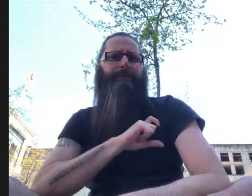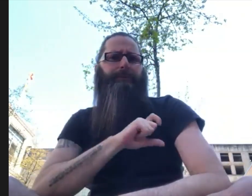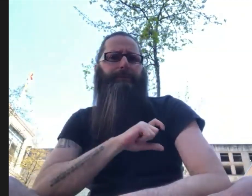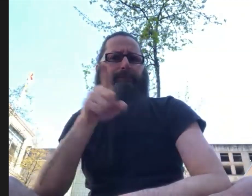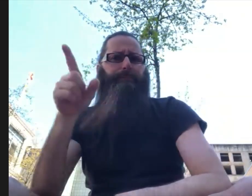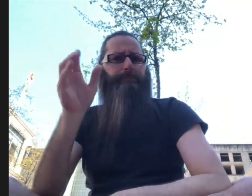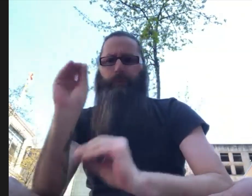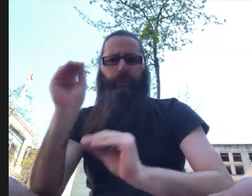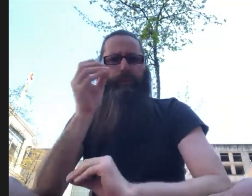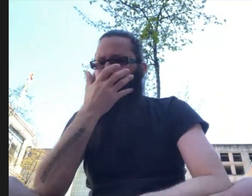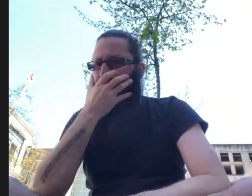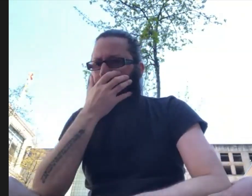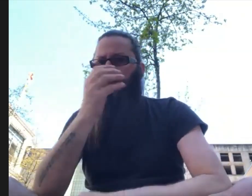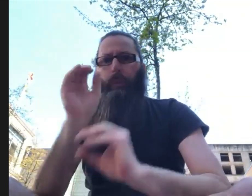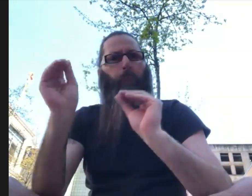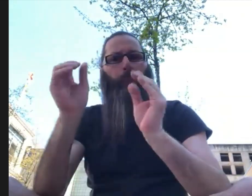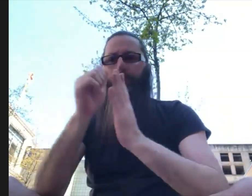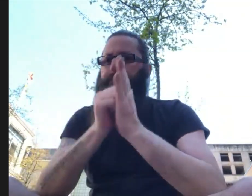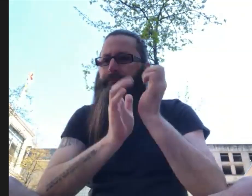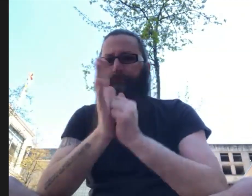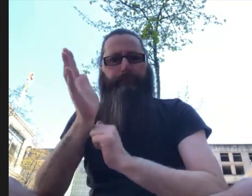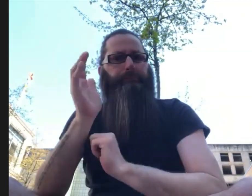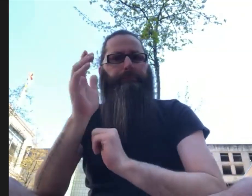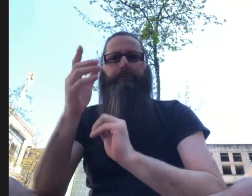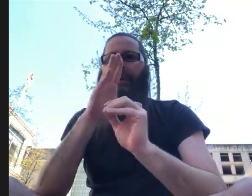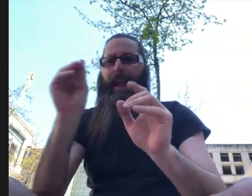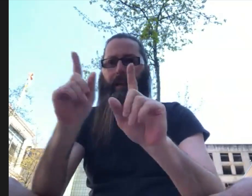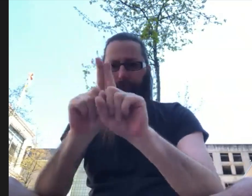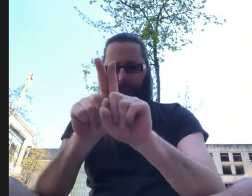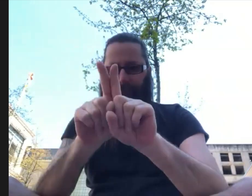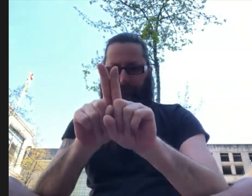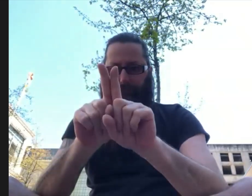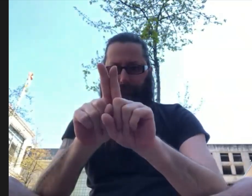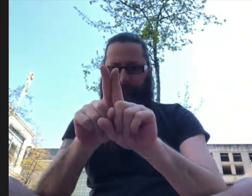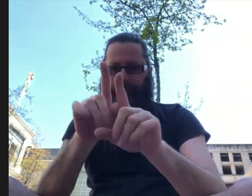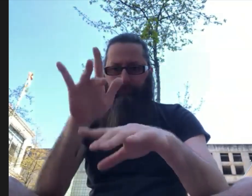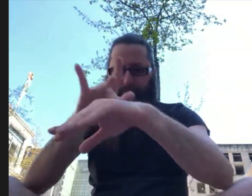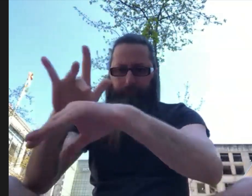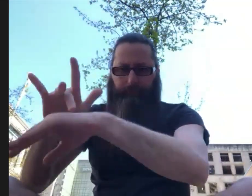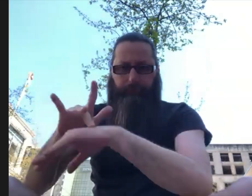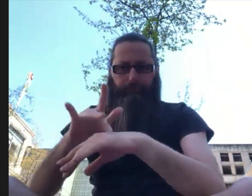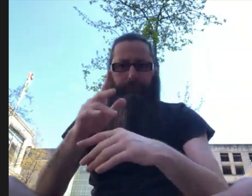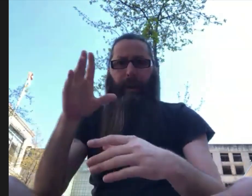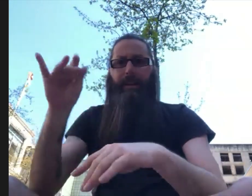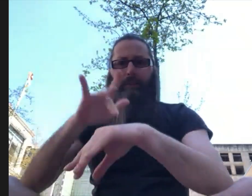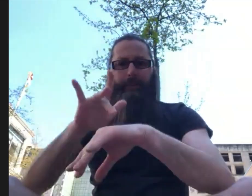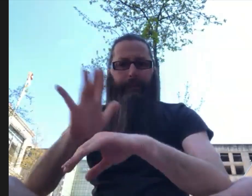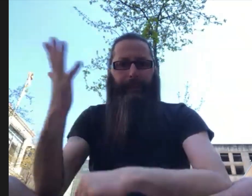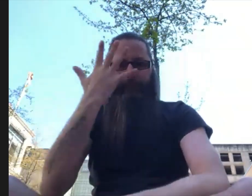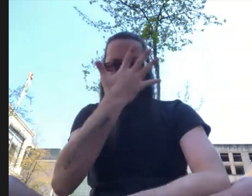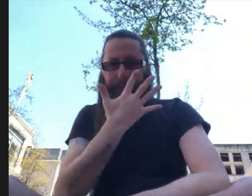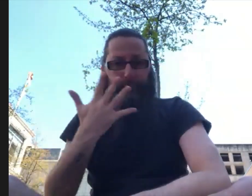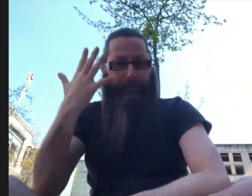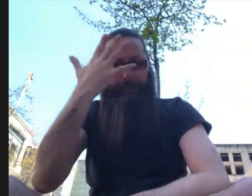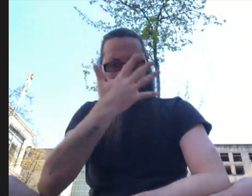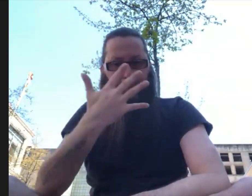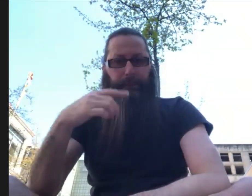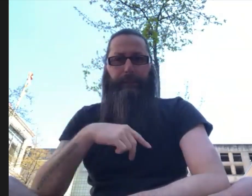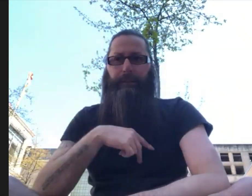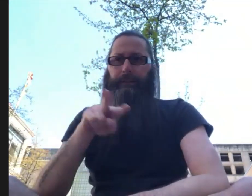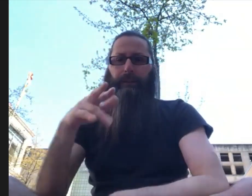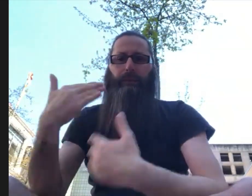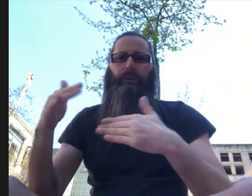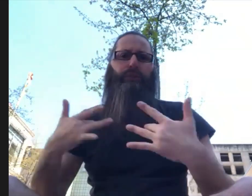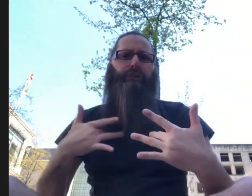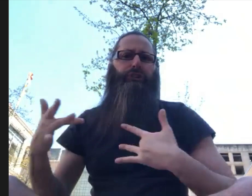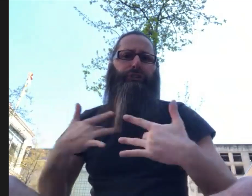As I've been walking outside, I see police officers not using masks, not using gloves, not practicing social distancing, interacting